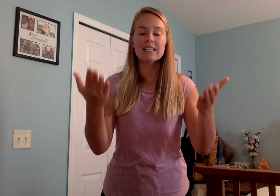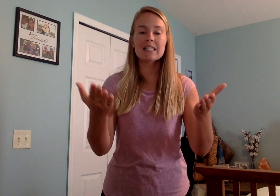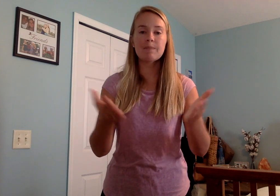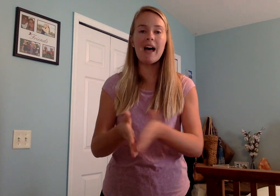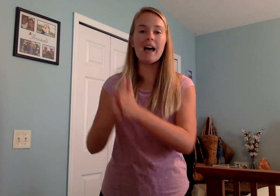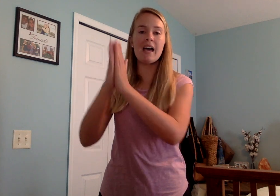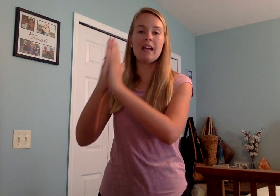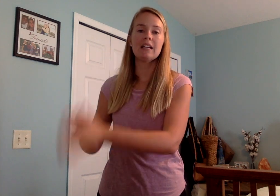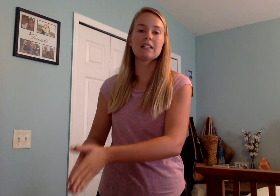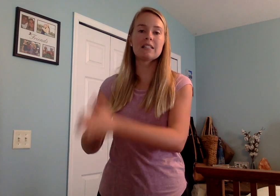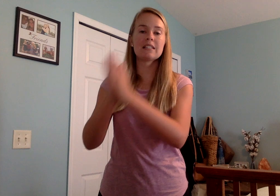spy, sp,